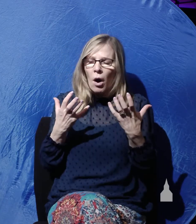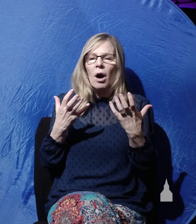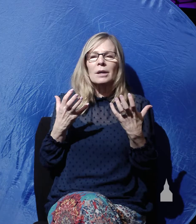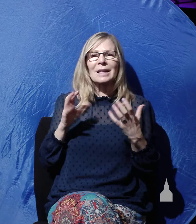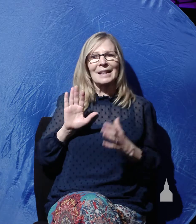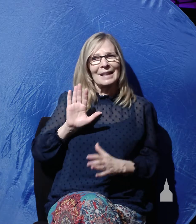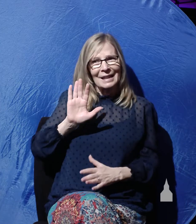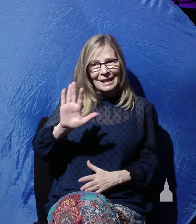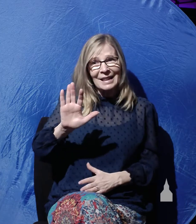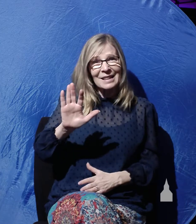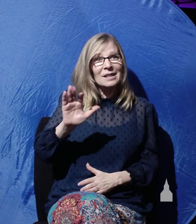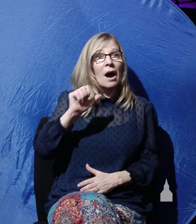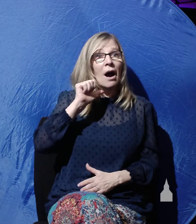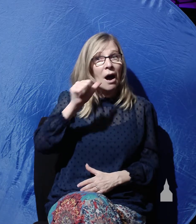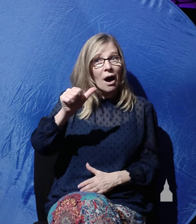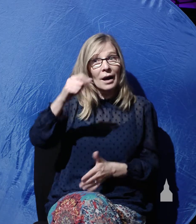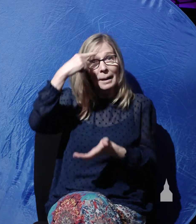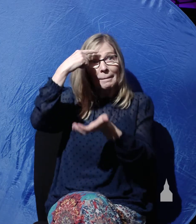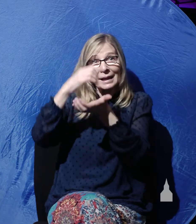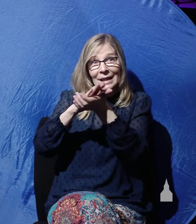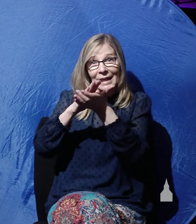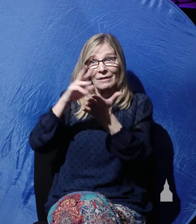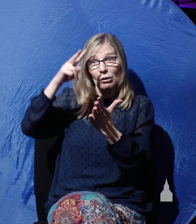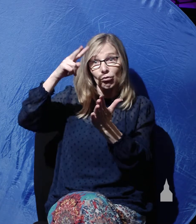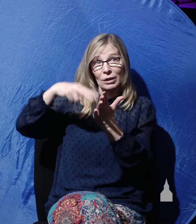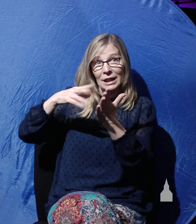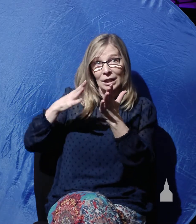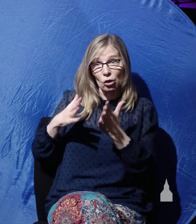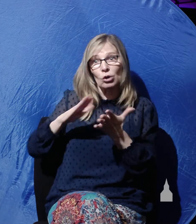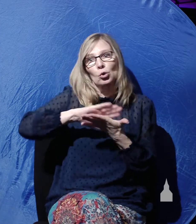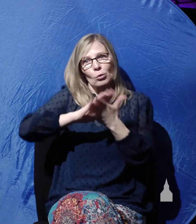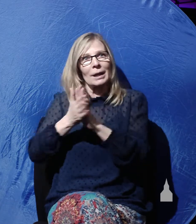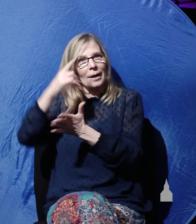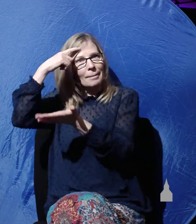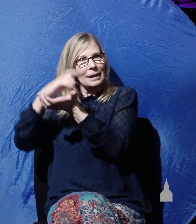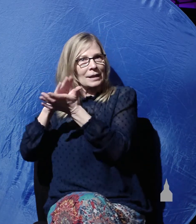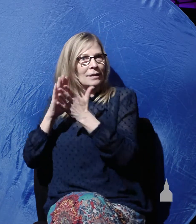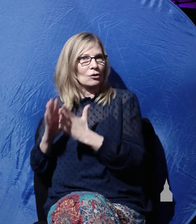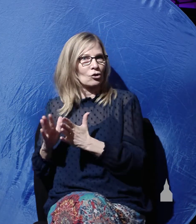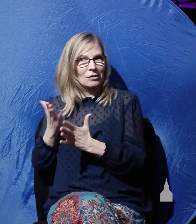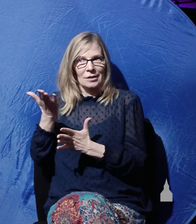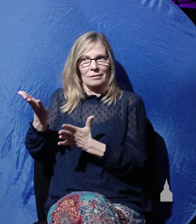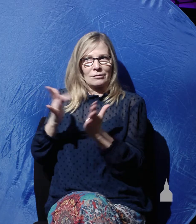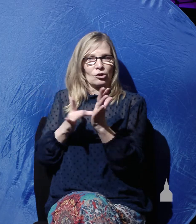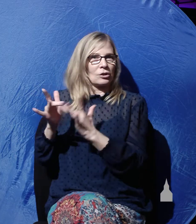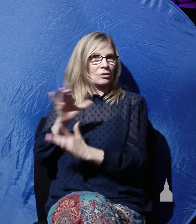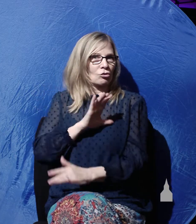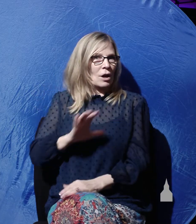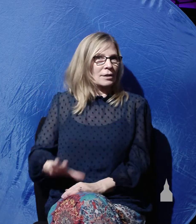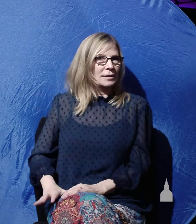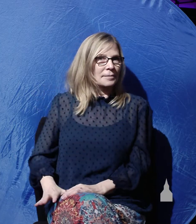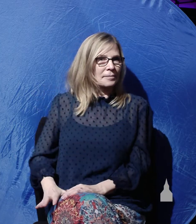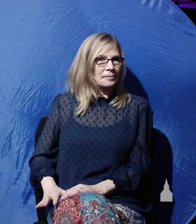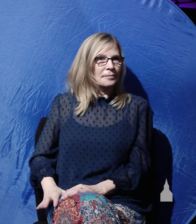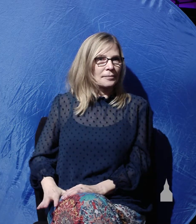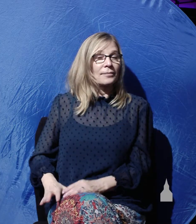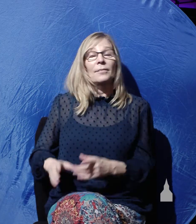unbelieving readers to become believers in Jesus Christ. So, when it came to the